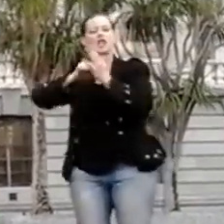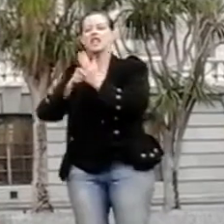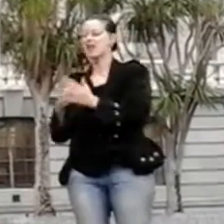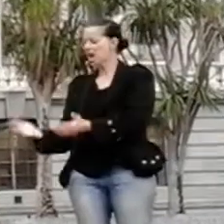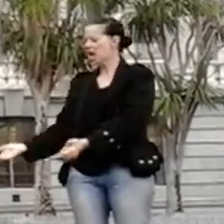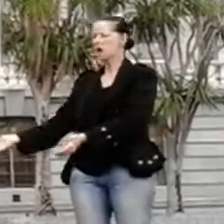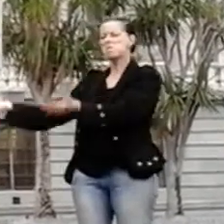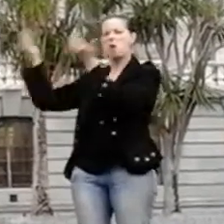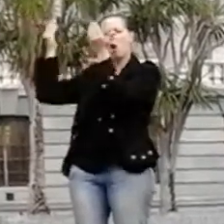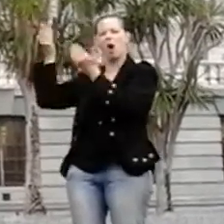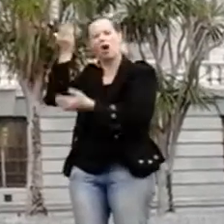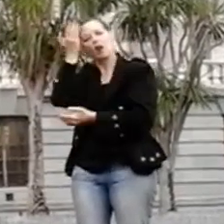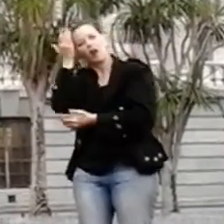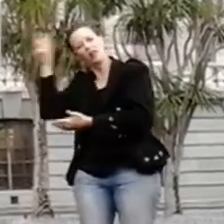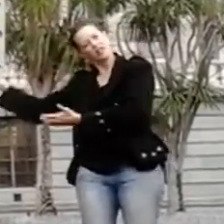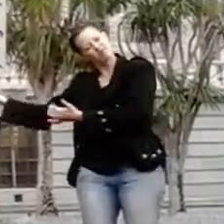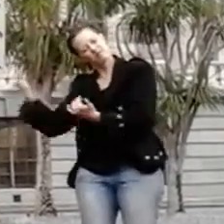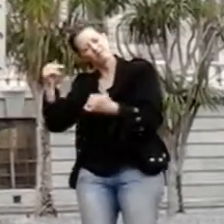with New Zealand about the TPPA.